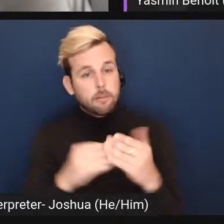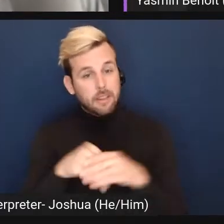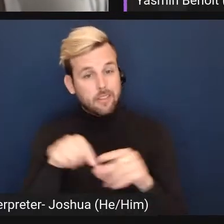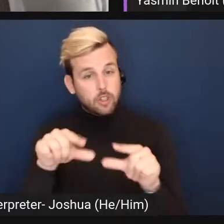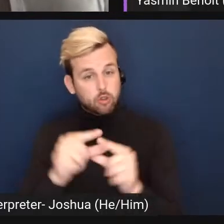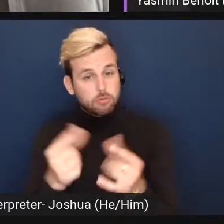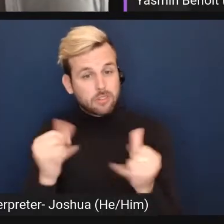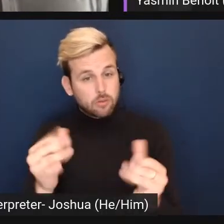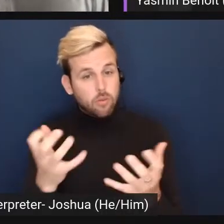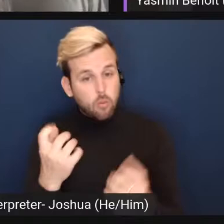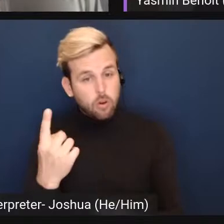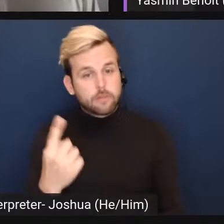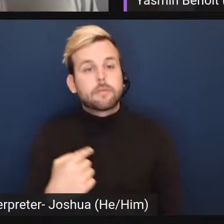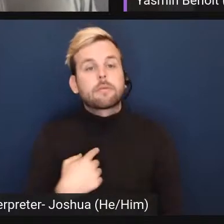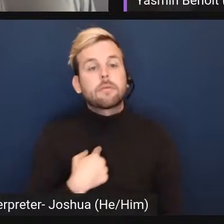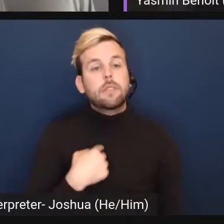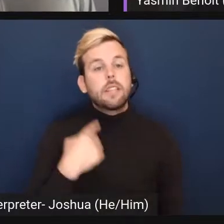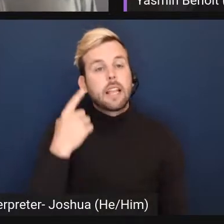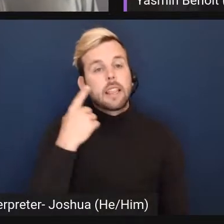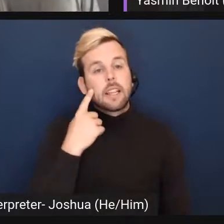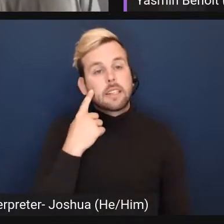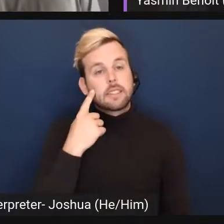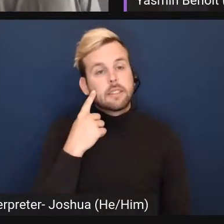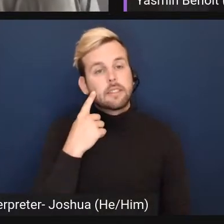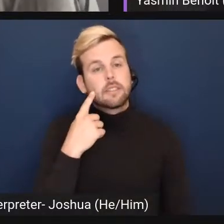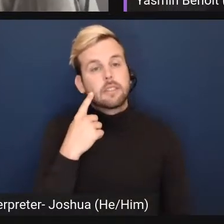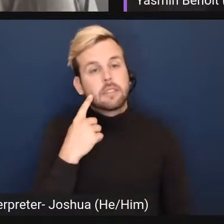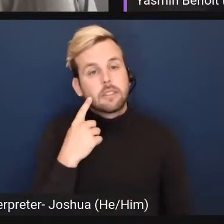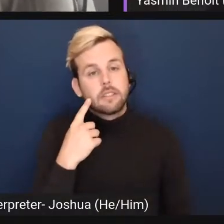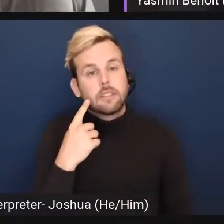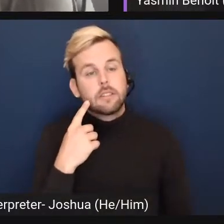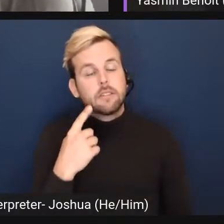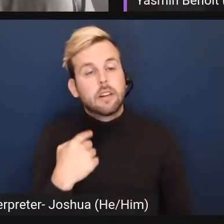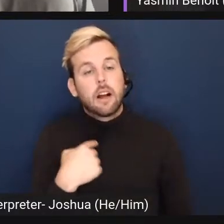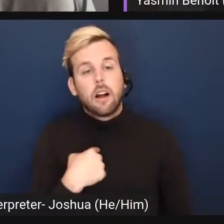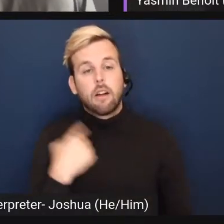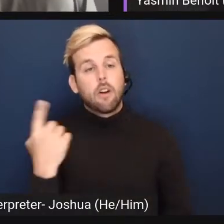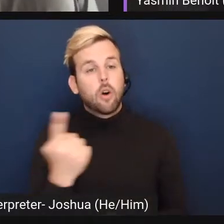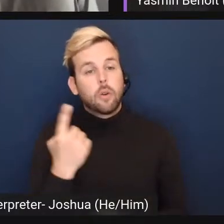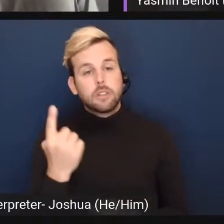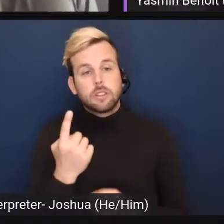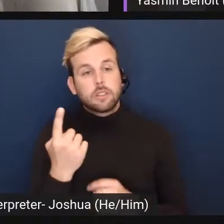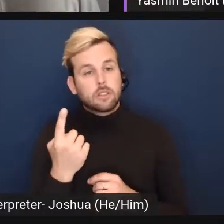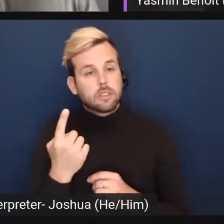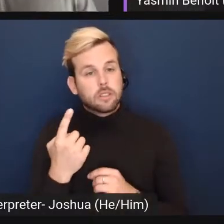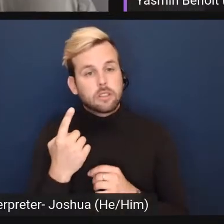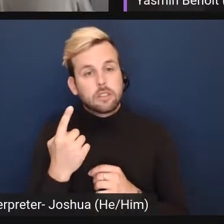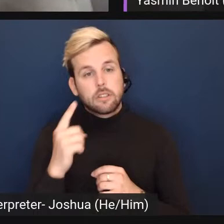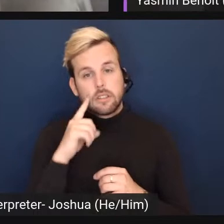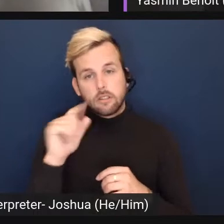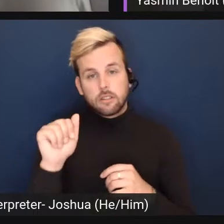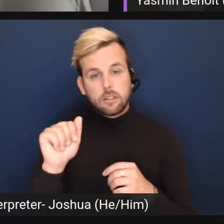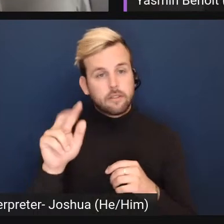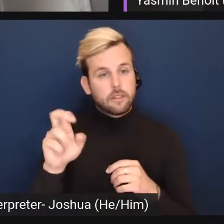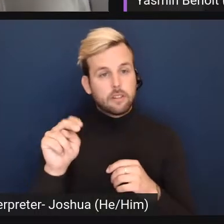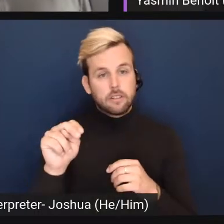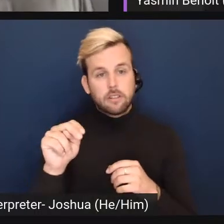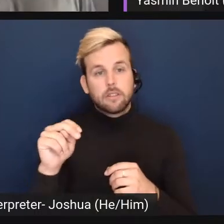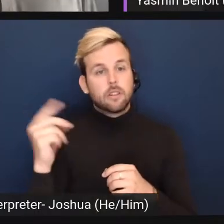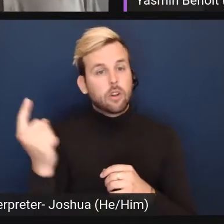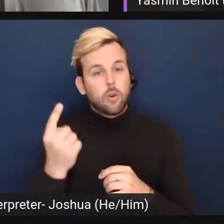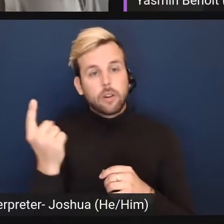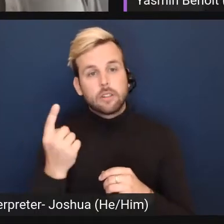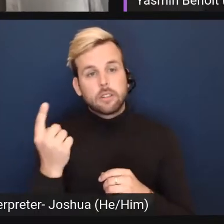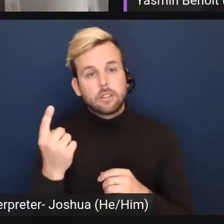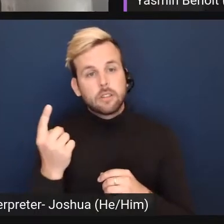Um, and I think, uh, it's like, I have always, and I think even, uh, has always